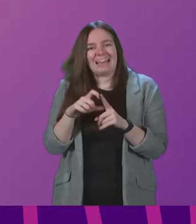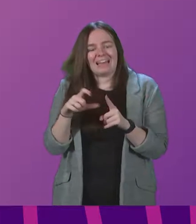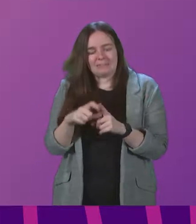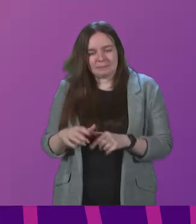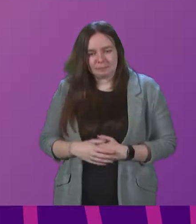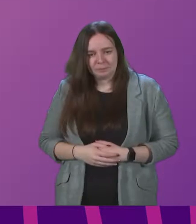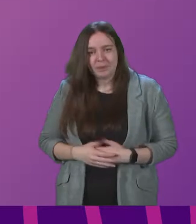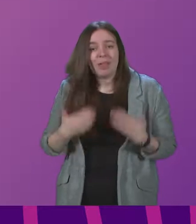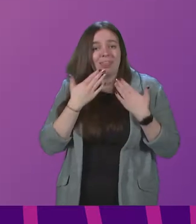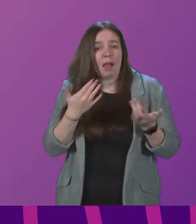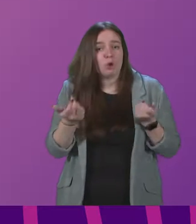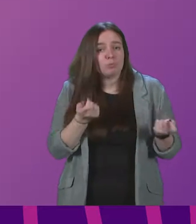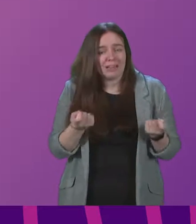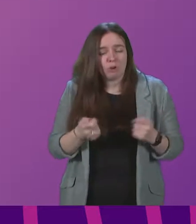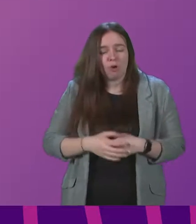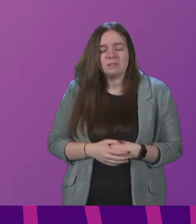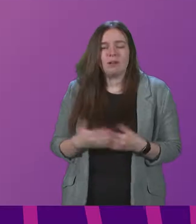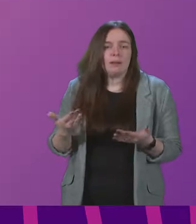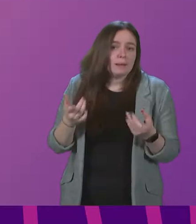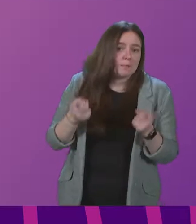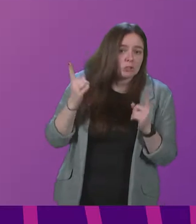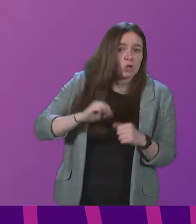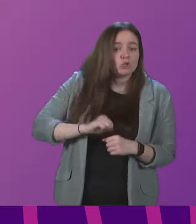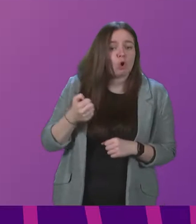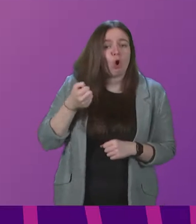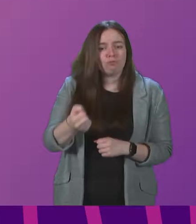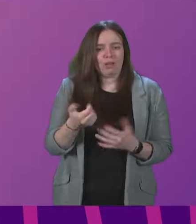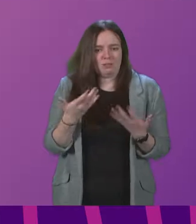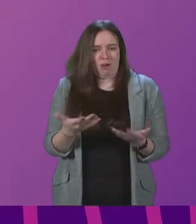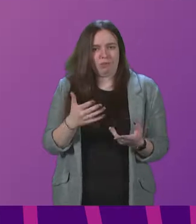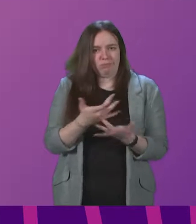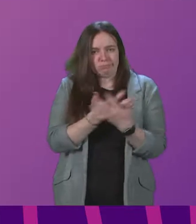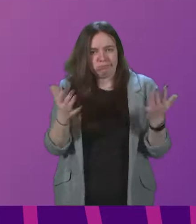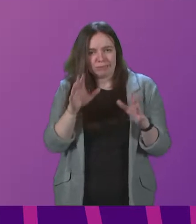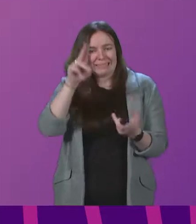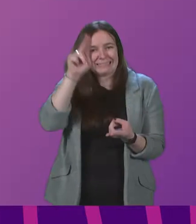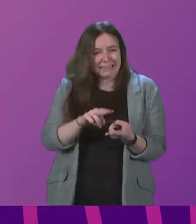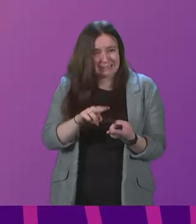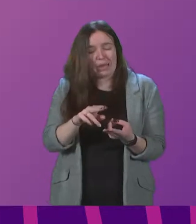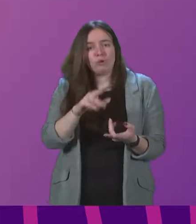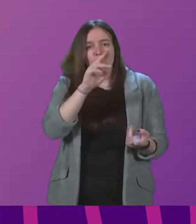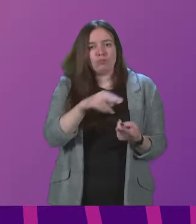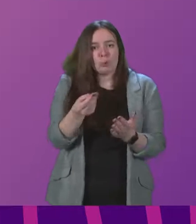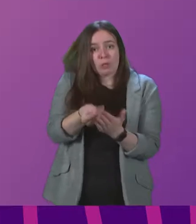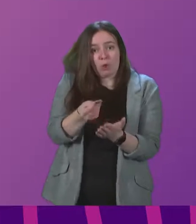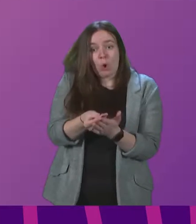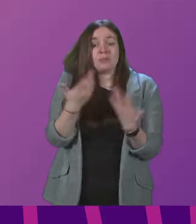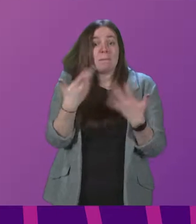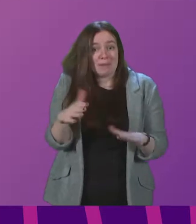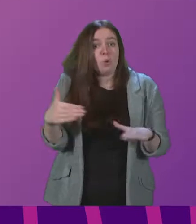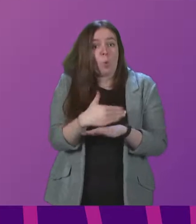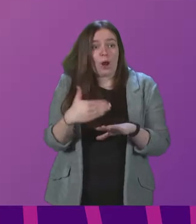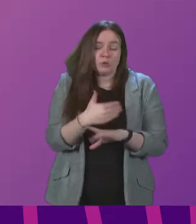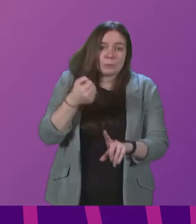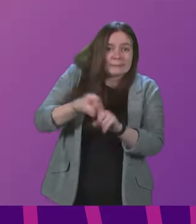Thank you, President Officer. Minister, Scott Reel's current range of discounts, reducing the cost of travel for passengers, has been working to